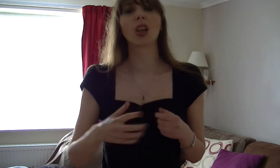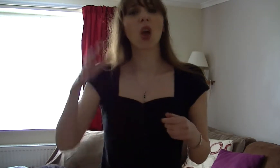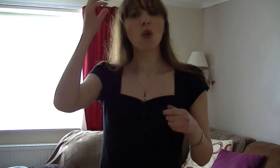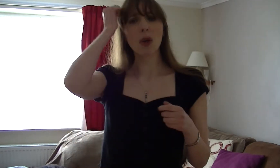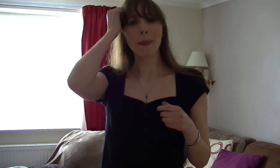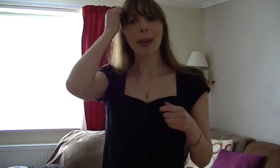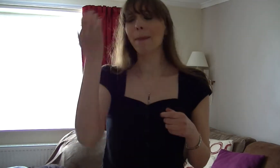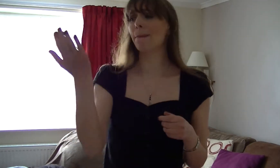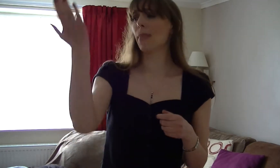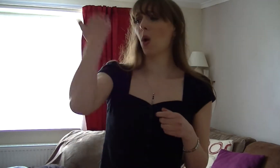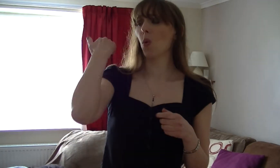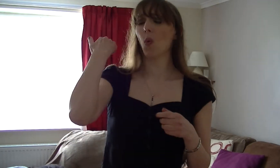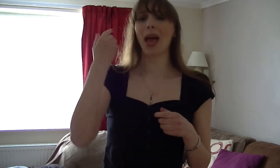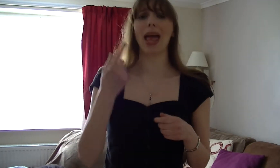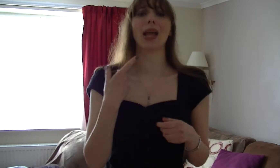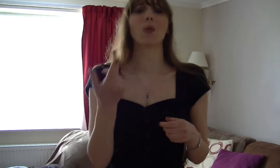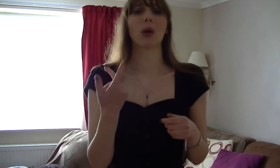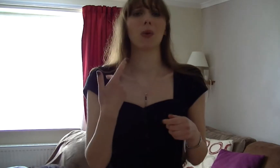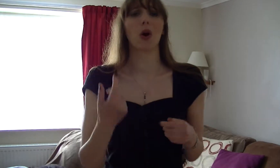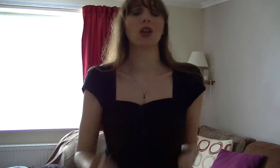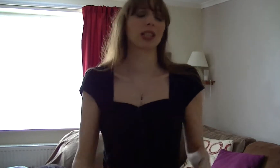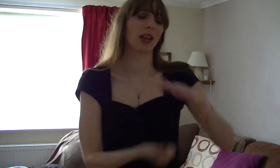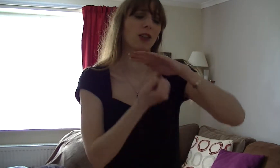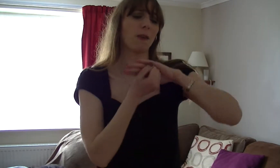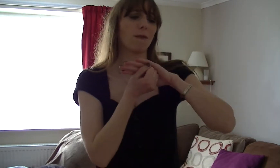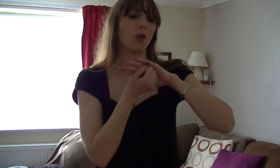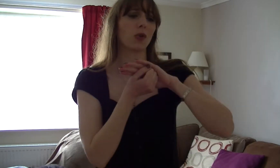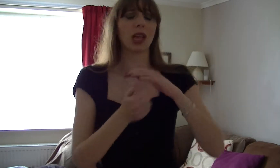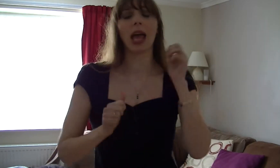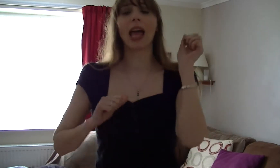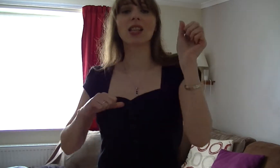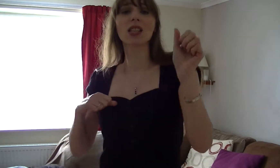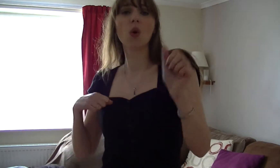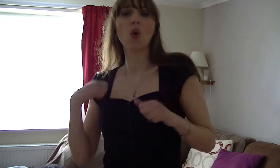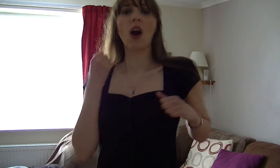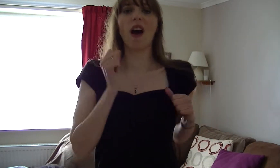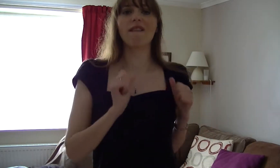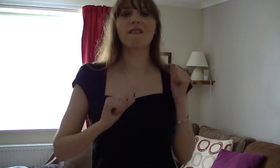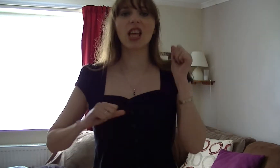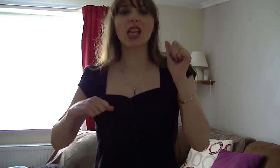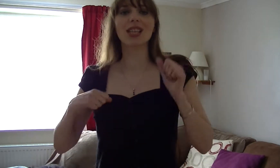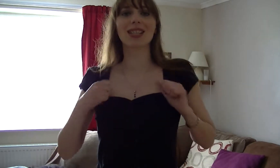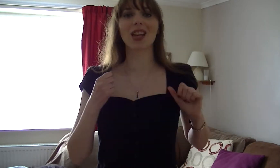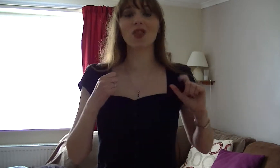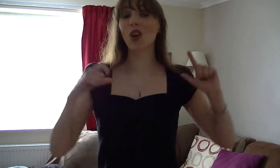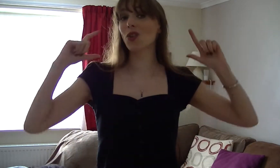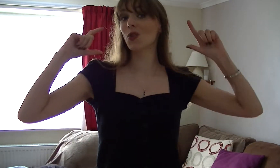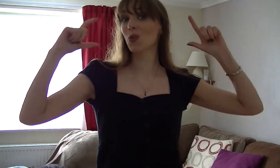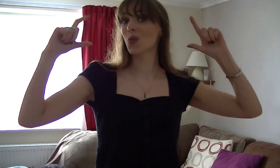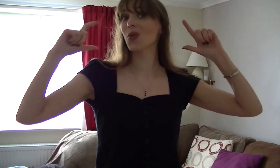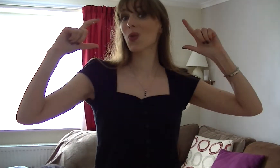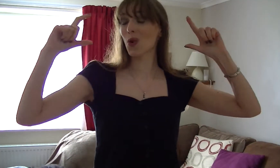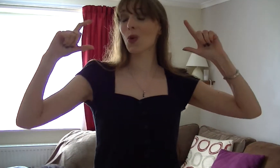Remember when we were such fools And so convinced and just too cool